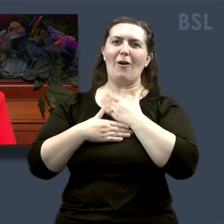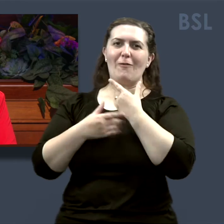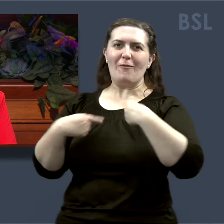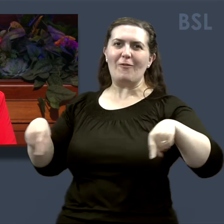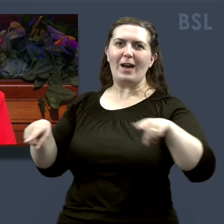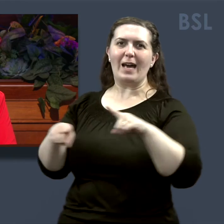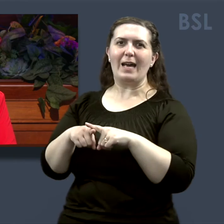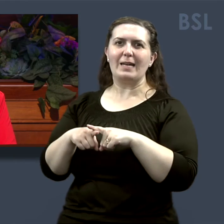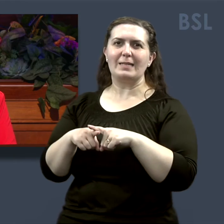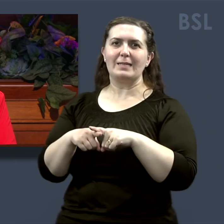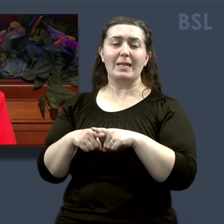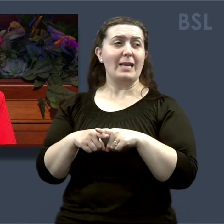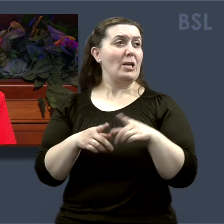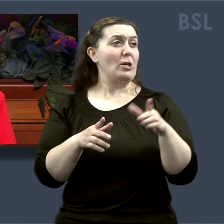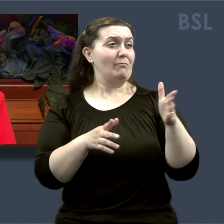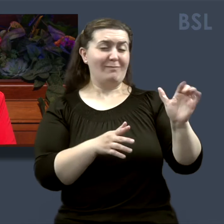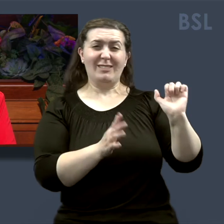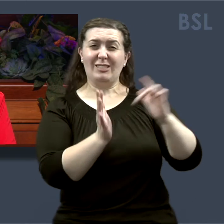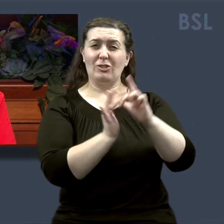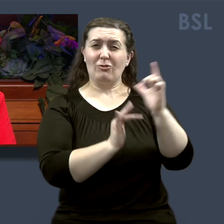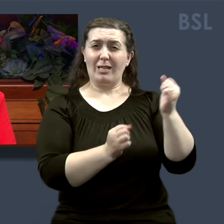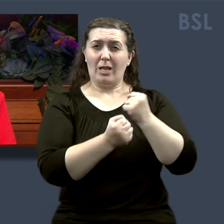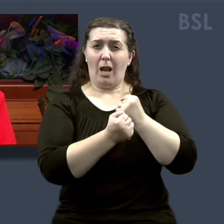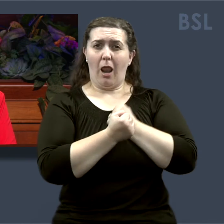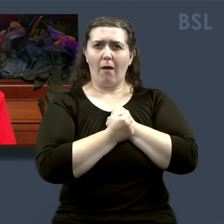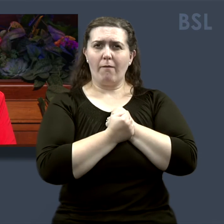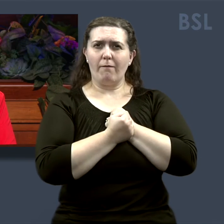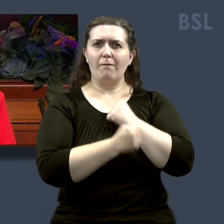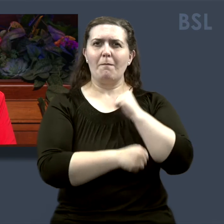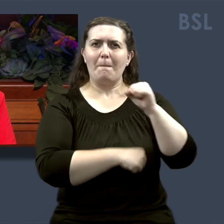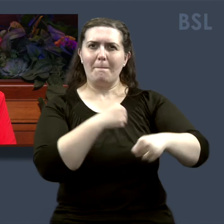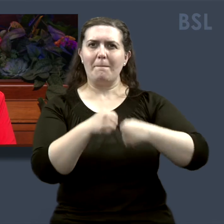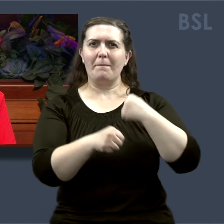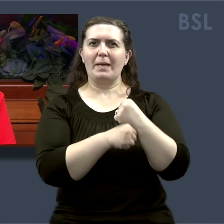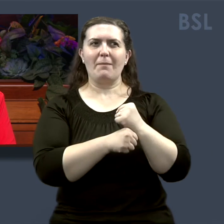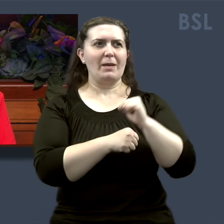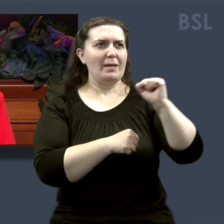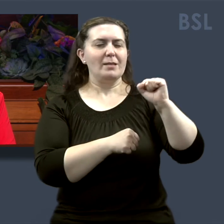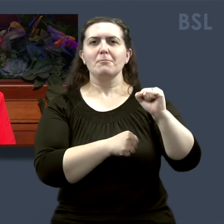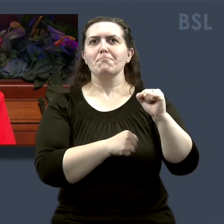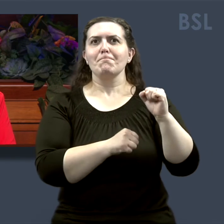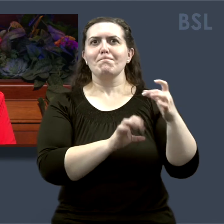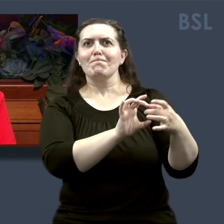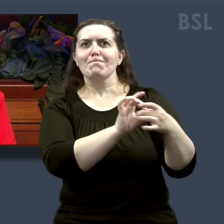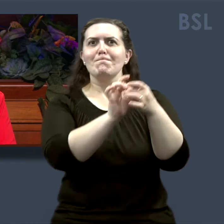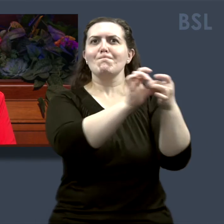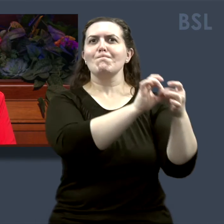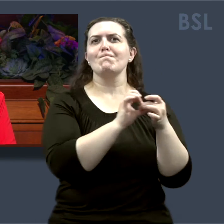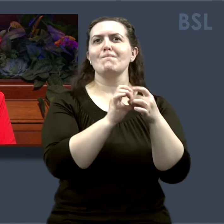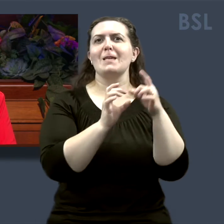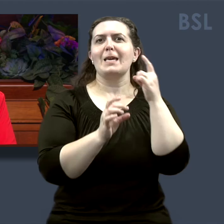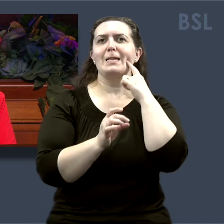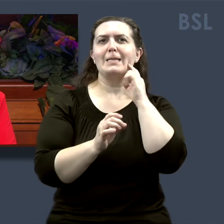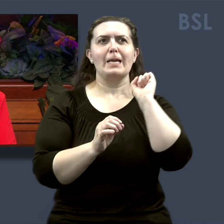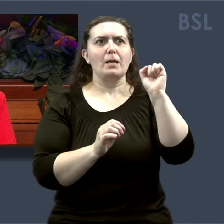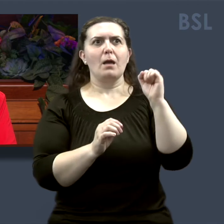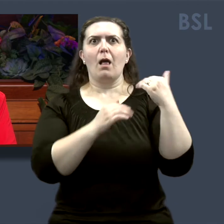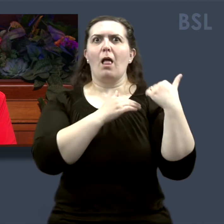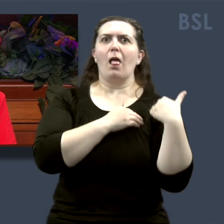As we are filled with the Savior's love, His yoke truly can be easy, and His burden can feel light.